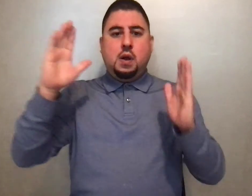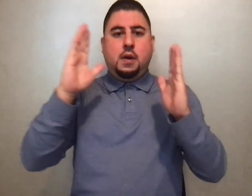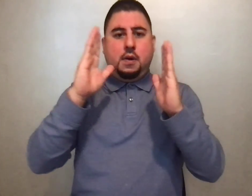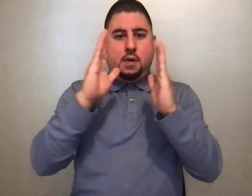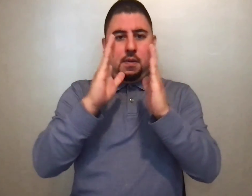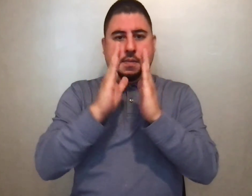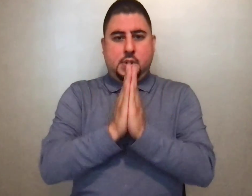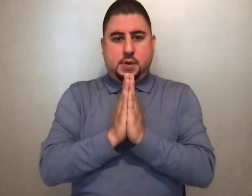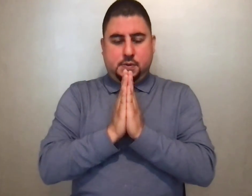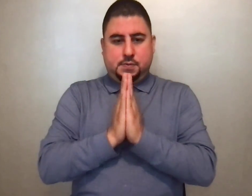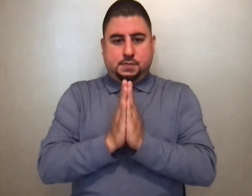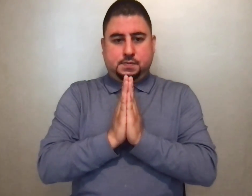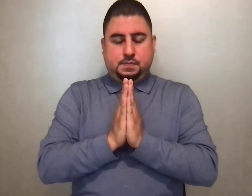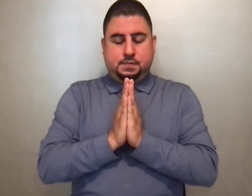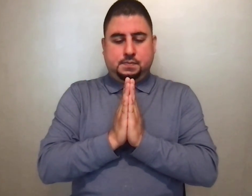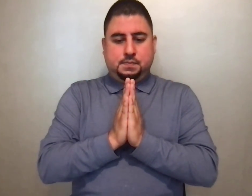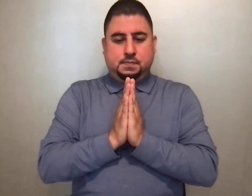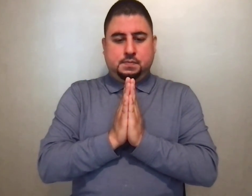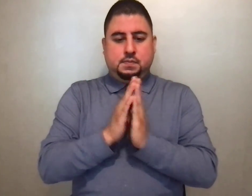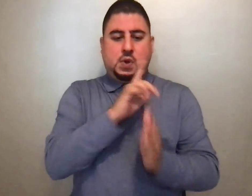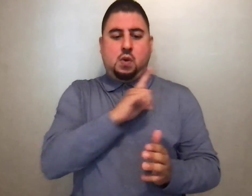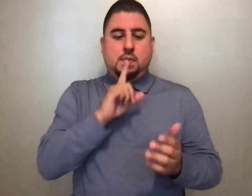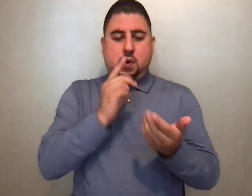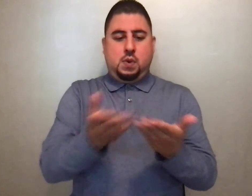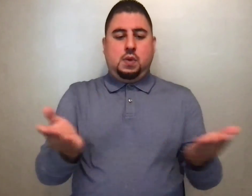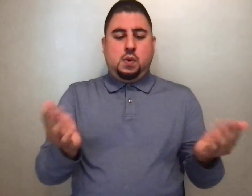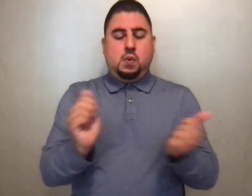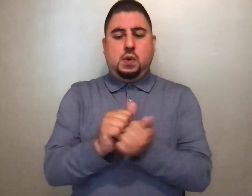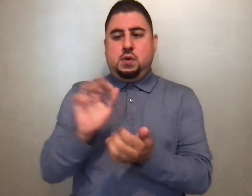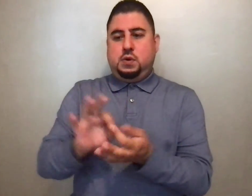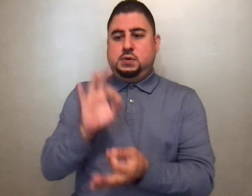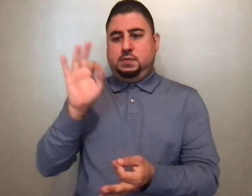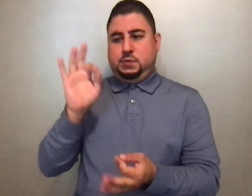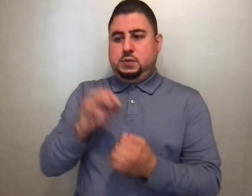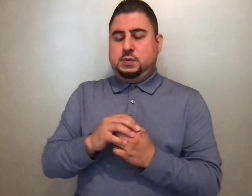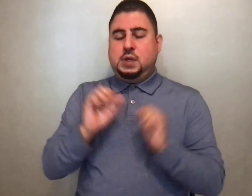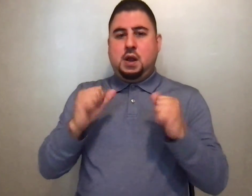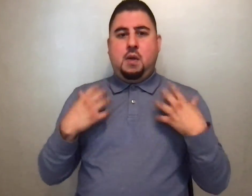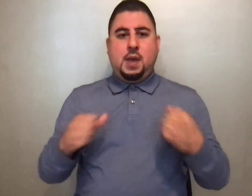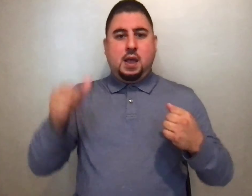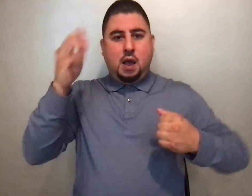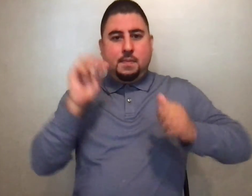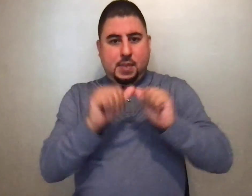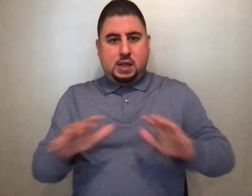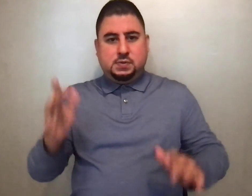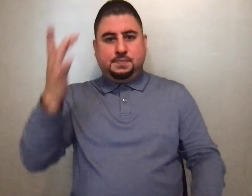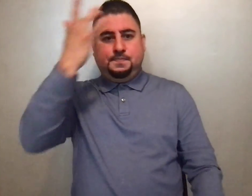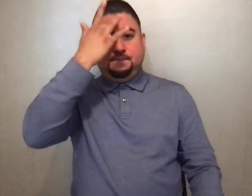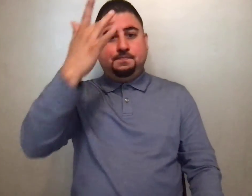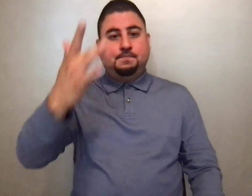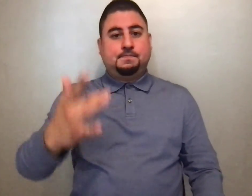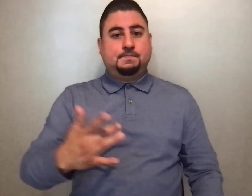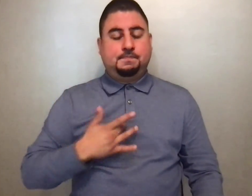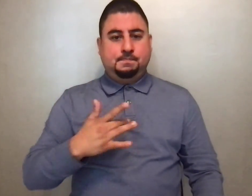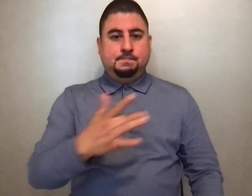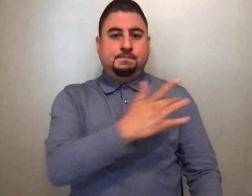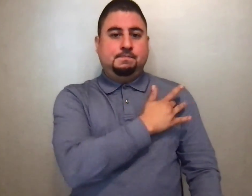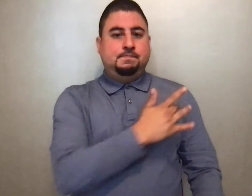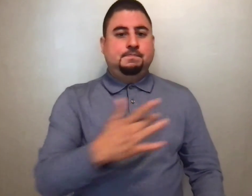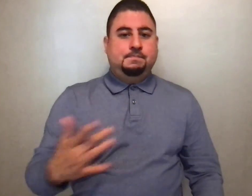Amen. The Lord be with you. May Almighty God bless you, the Father and the Son and the Holy Spirit.